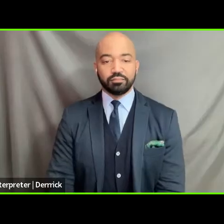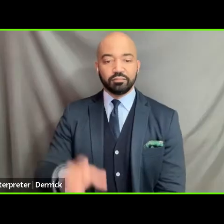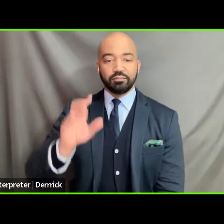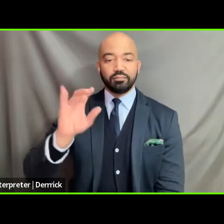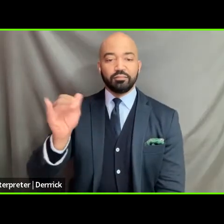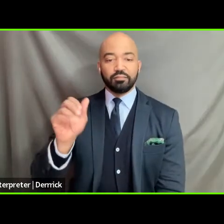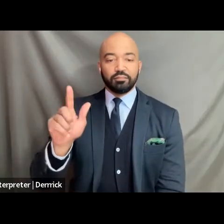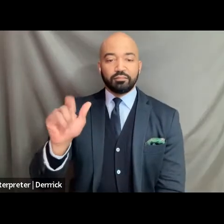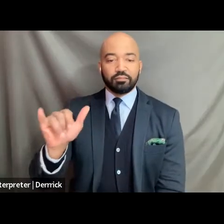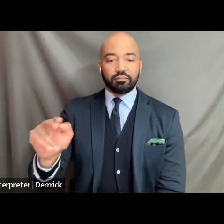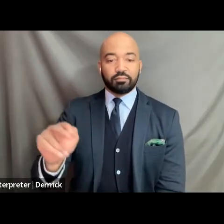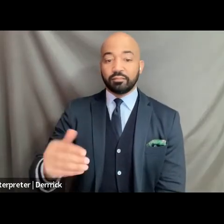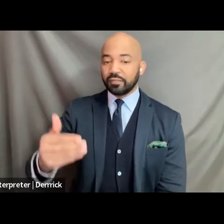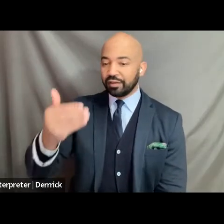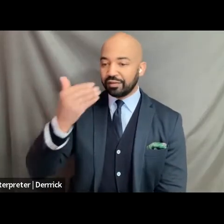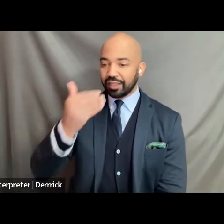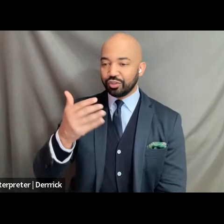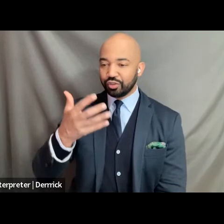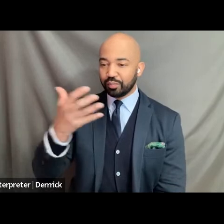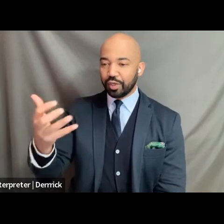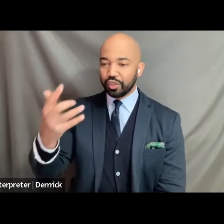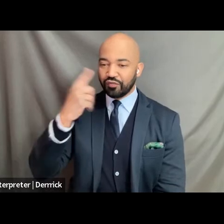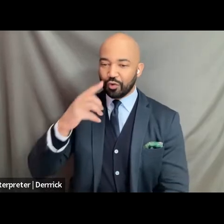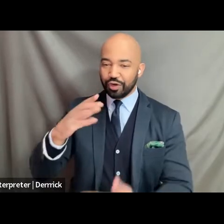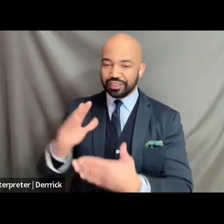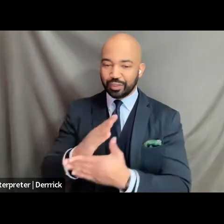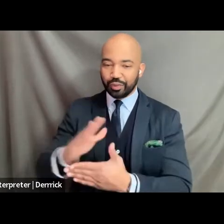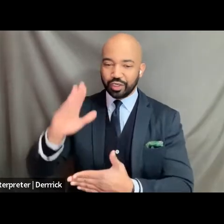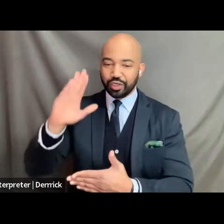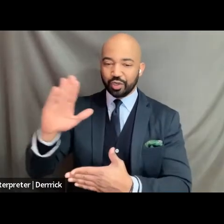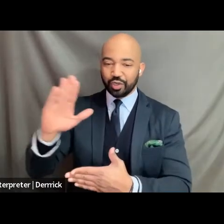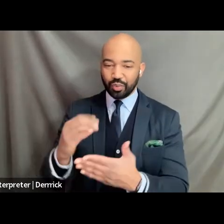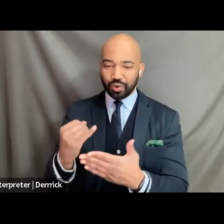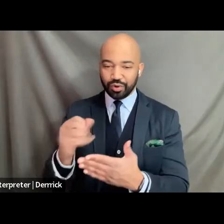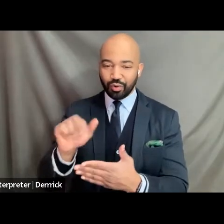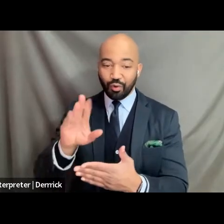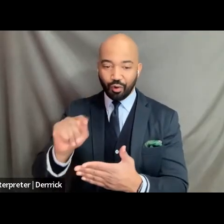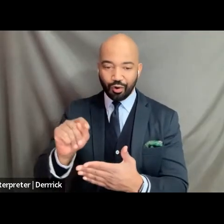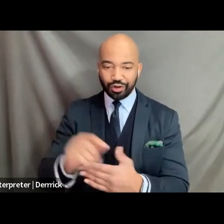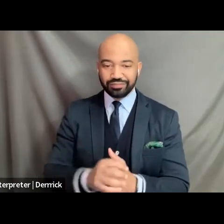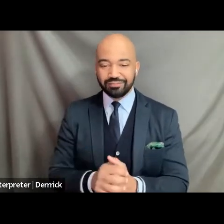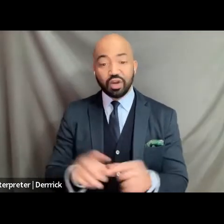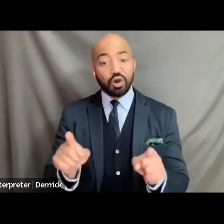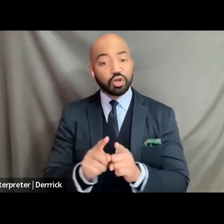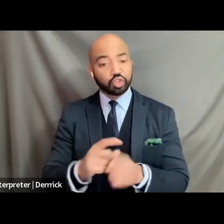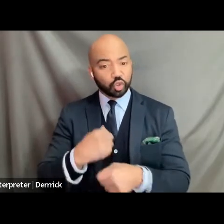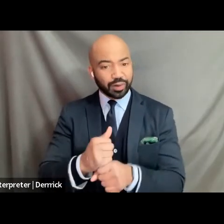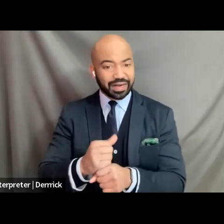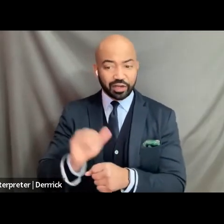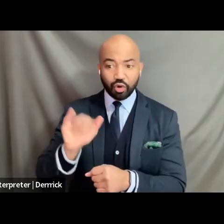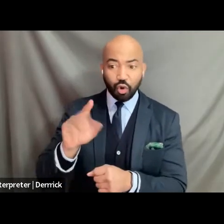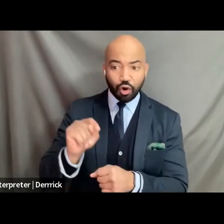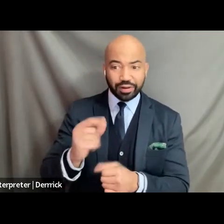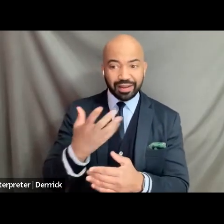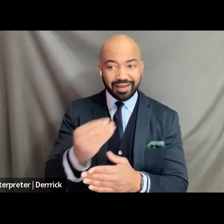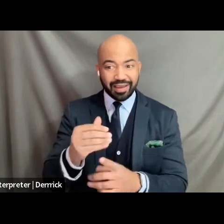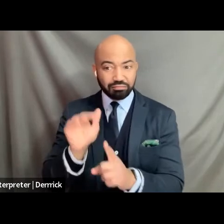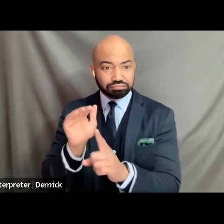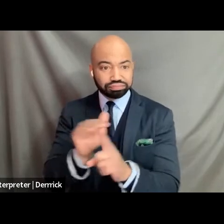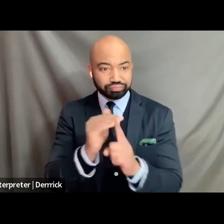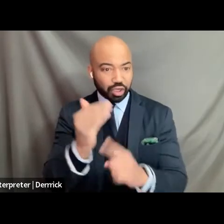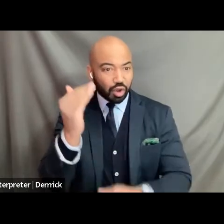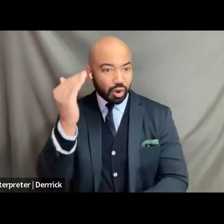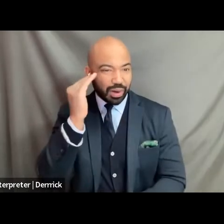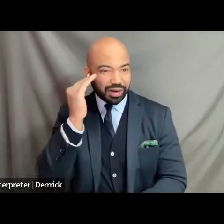so much jen just for sharing your art and continuing to create art and awareness for all of the things that our community needs